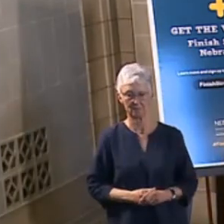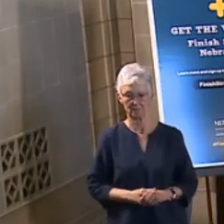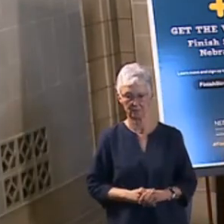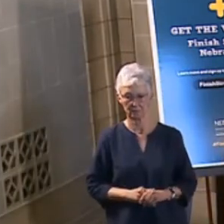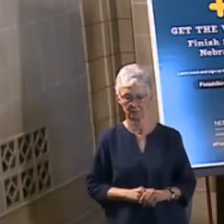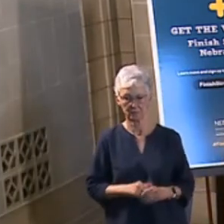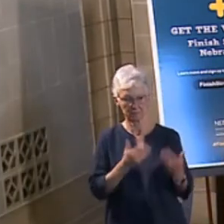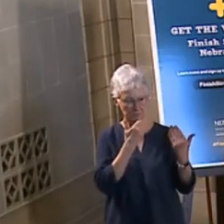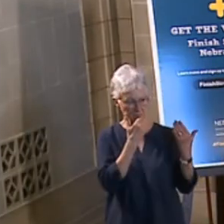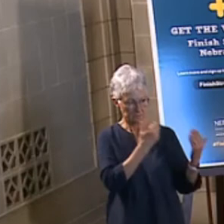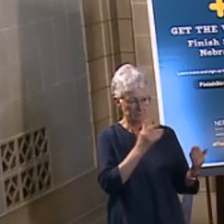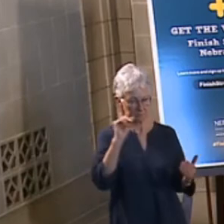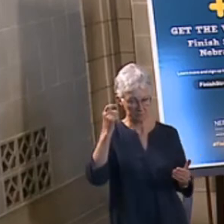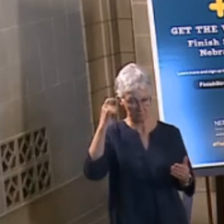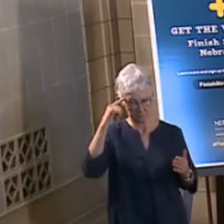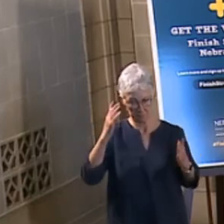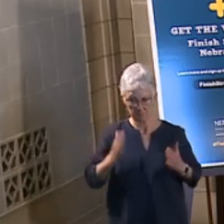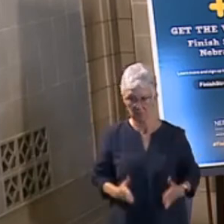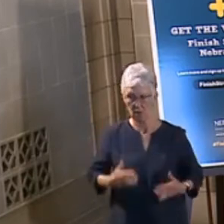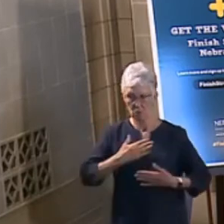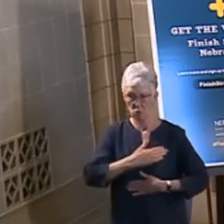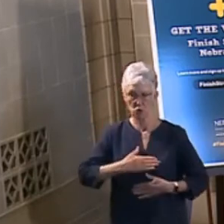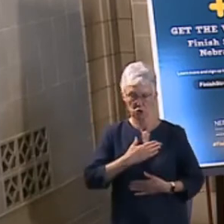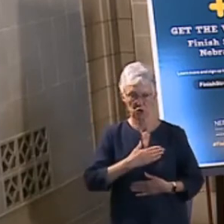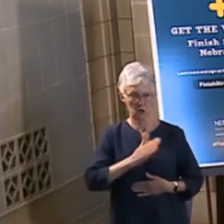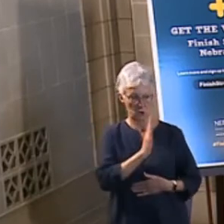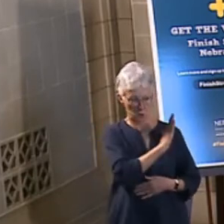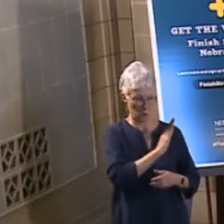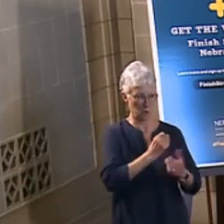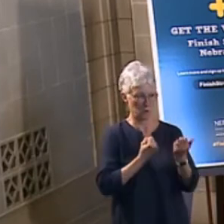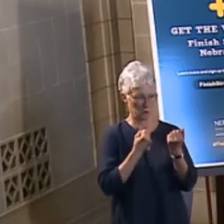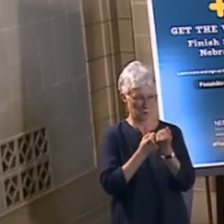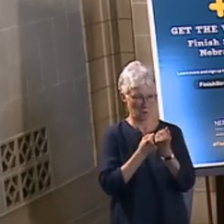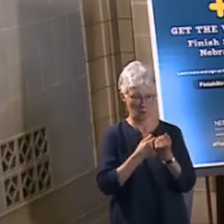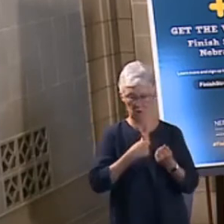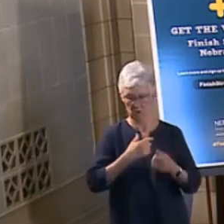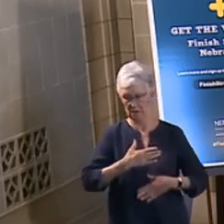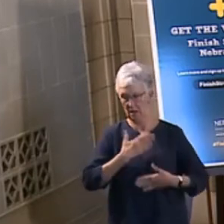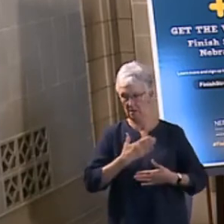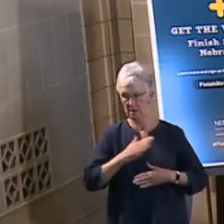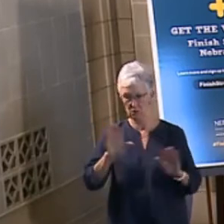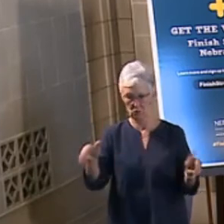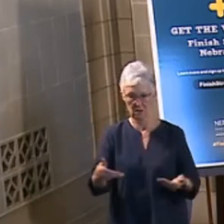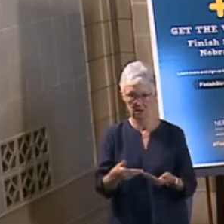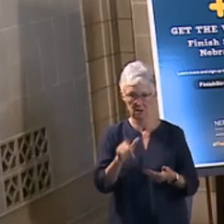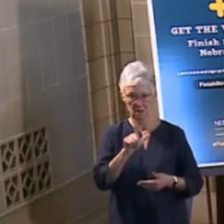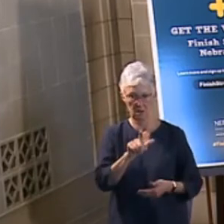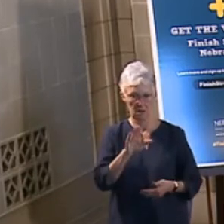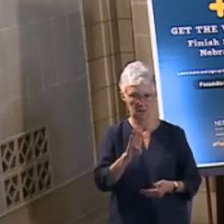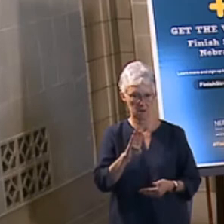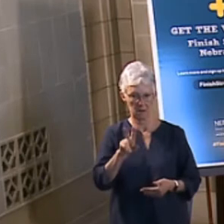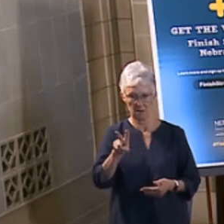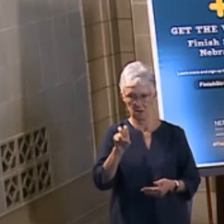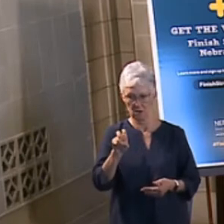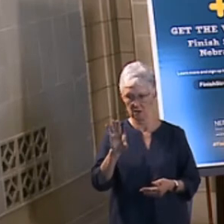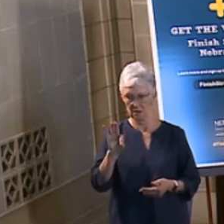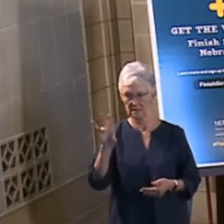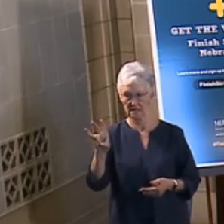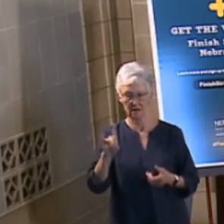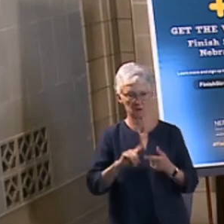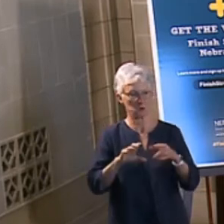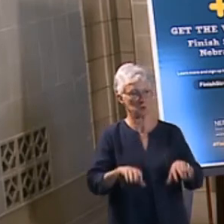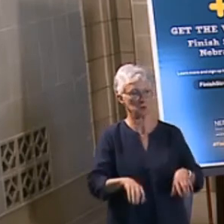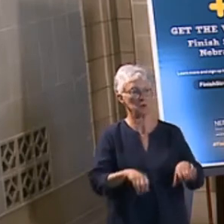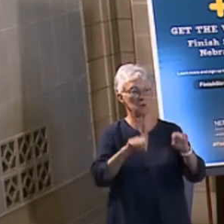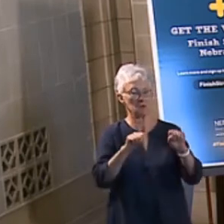Well, thank you, Governor, and I appreciate your support and was pleased to introduce LB 297 to adopt the Nebraska